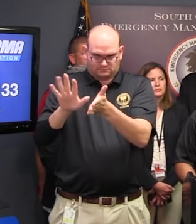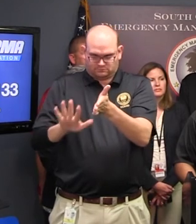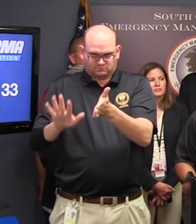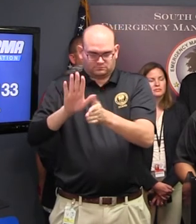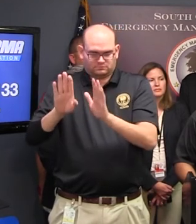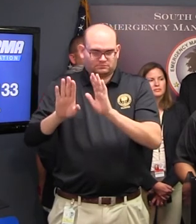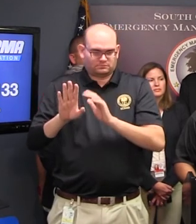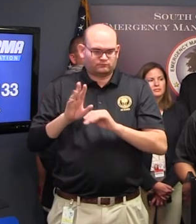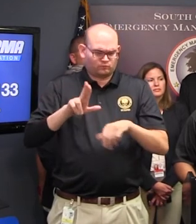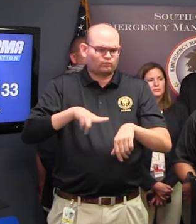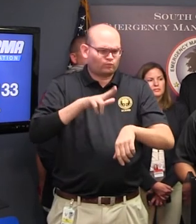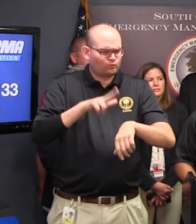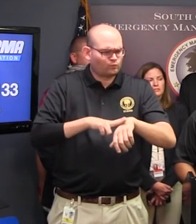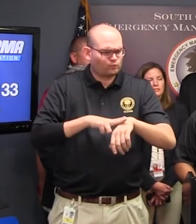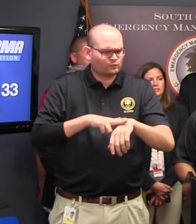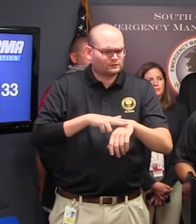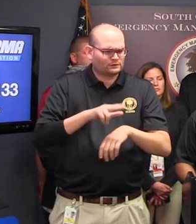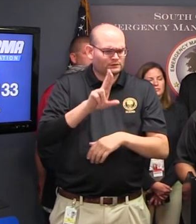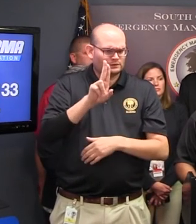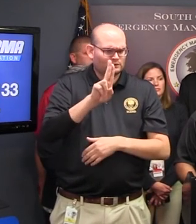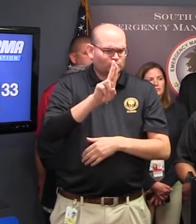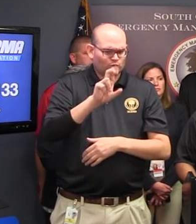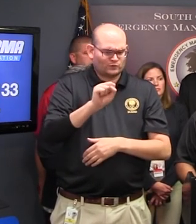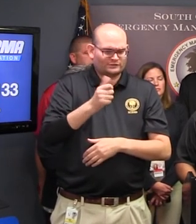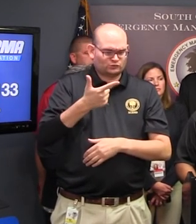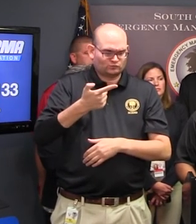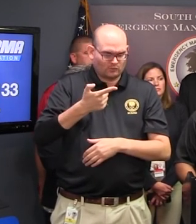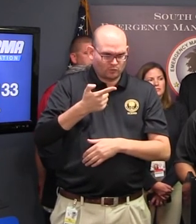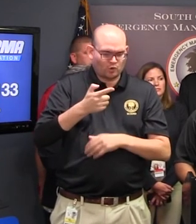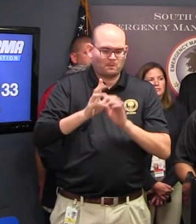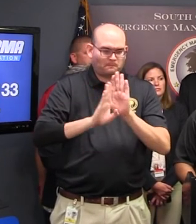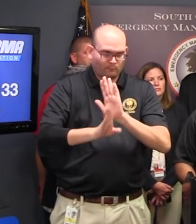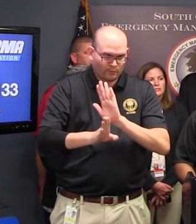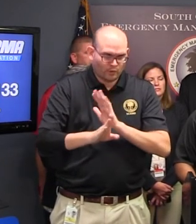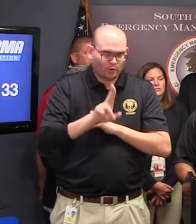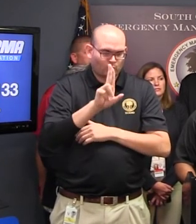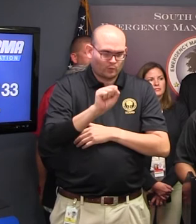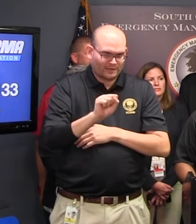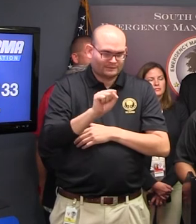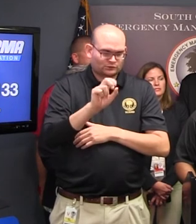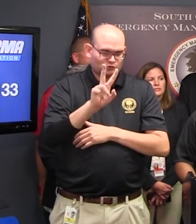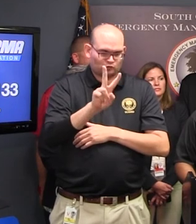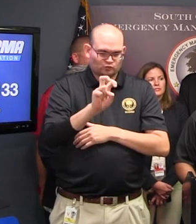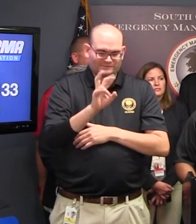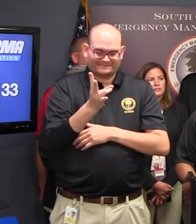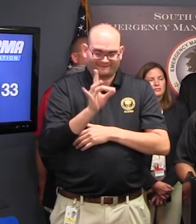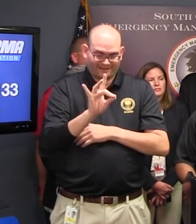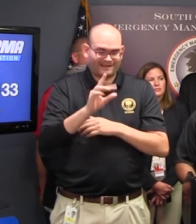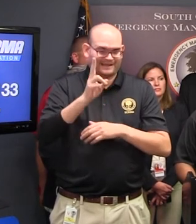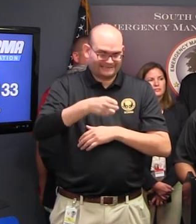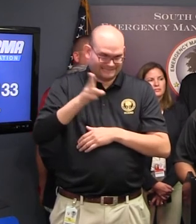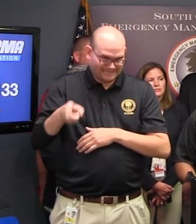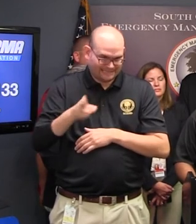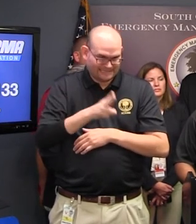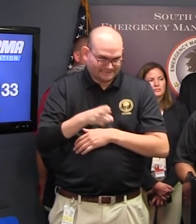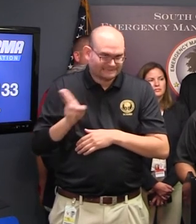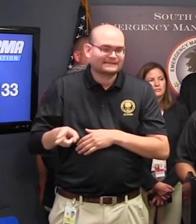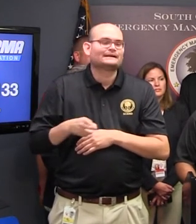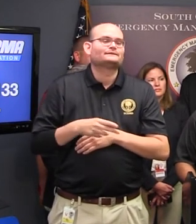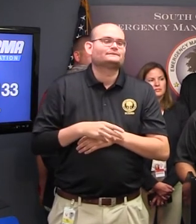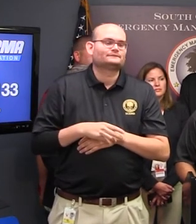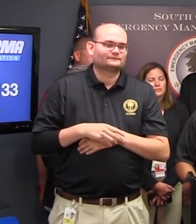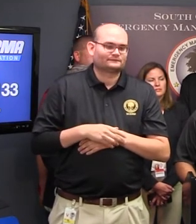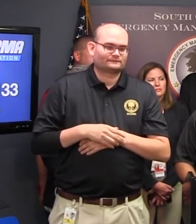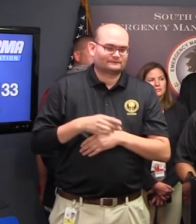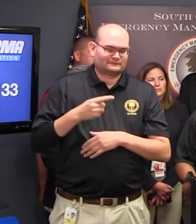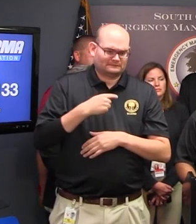-21 in Buford and US-278 in Hilton Head As of 10 o'clock this morning, we were on site, standing